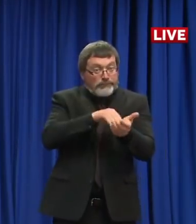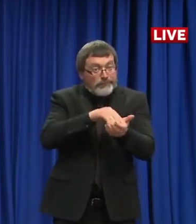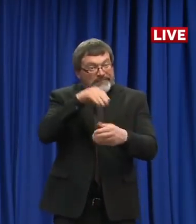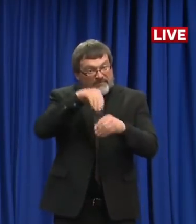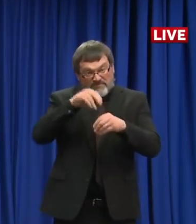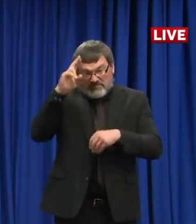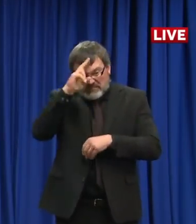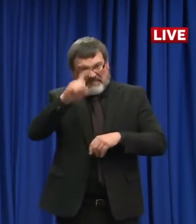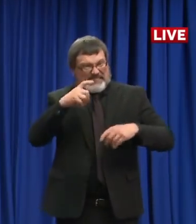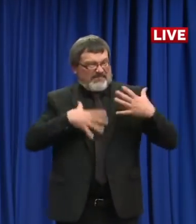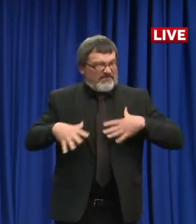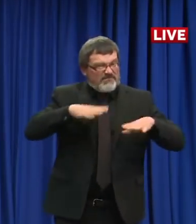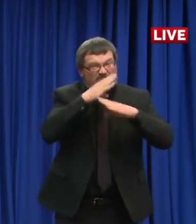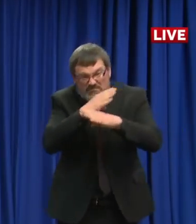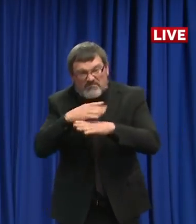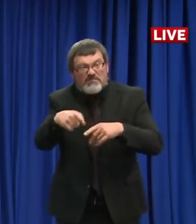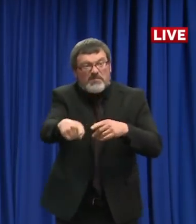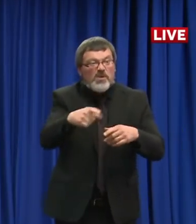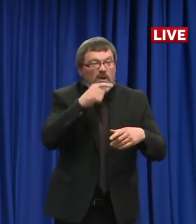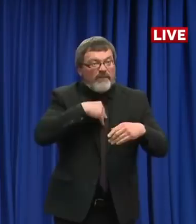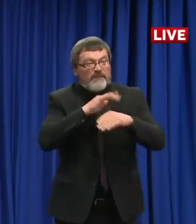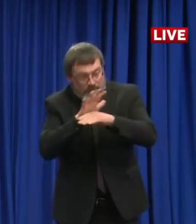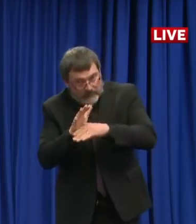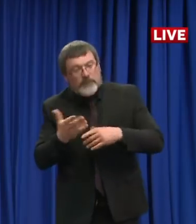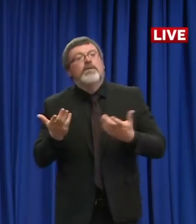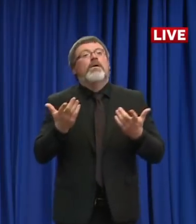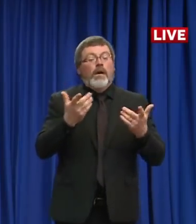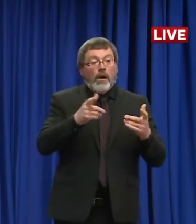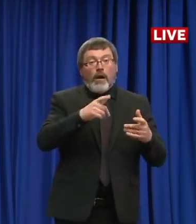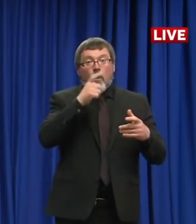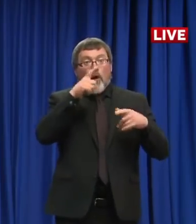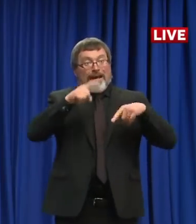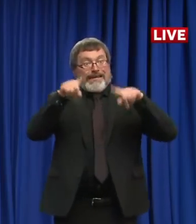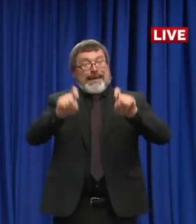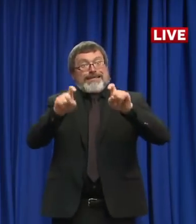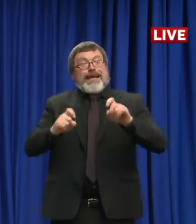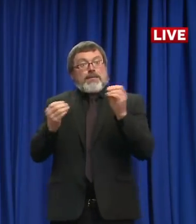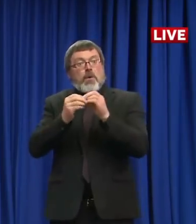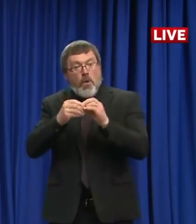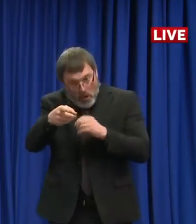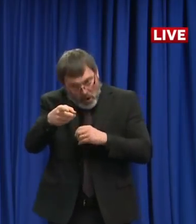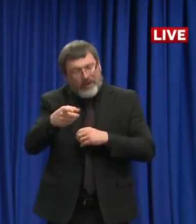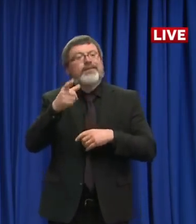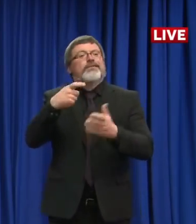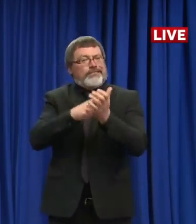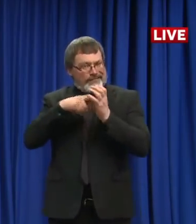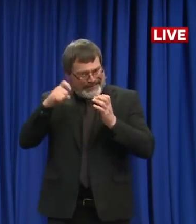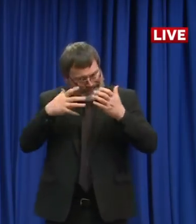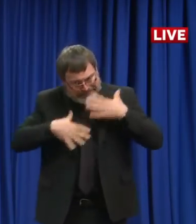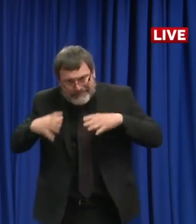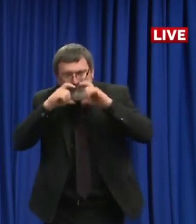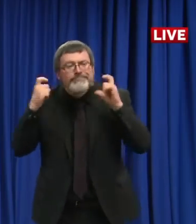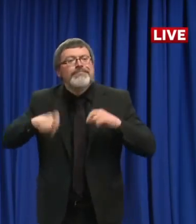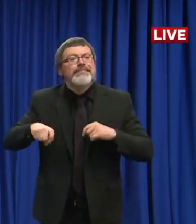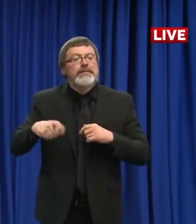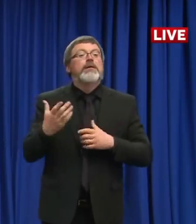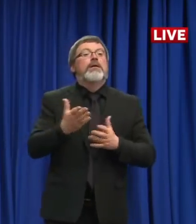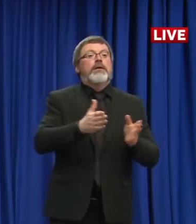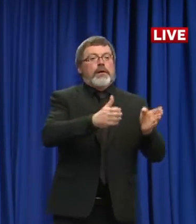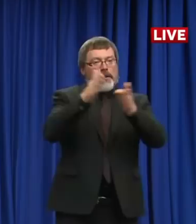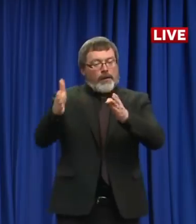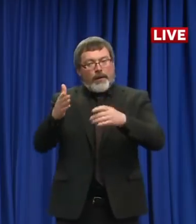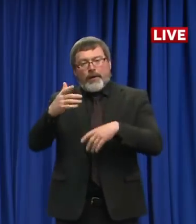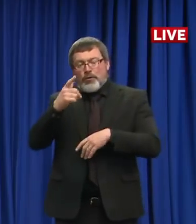increased testing to protecting our healthcare providers and helping to prevent transmission in facilities between